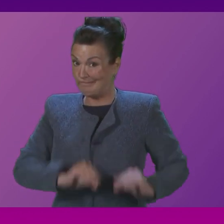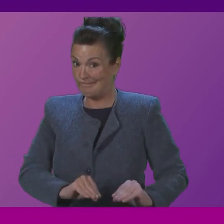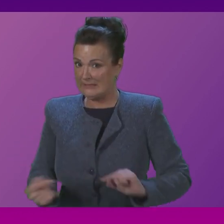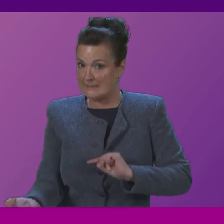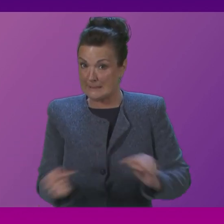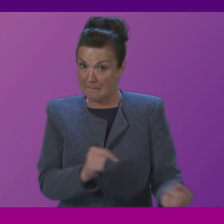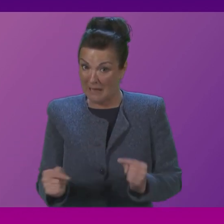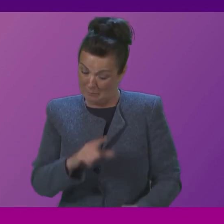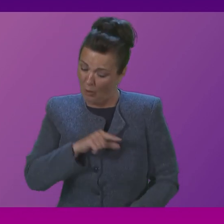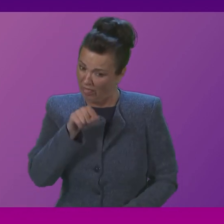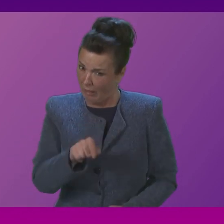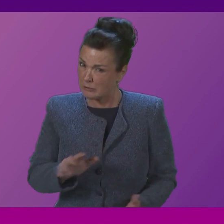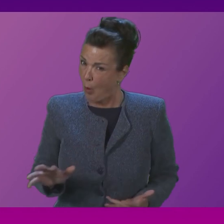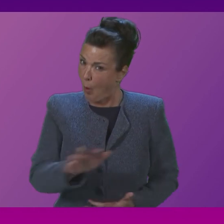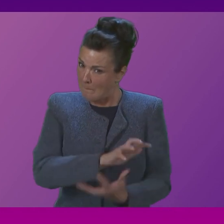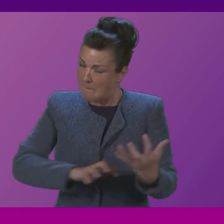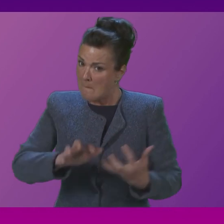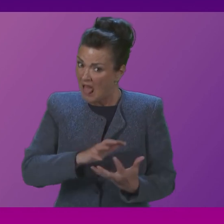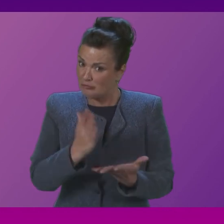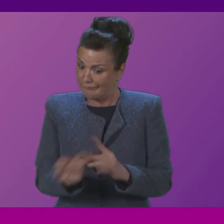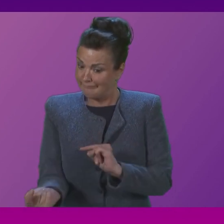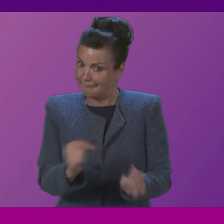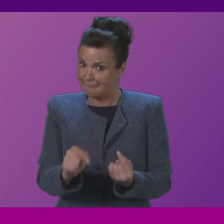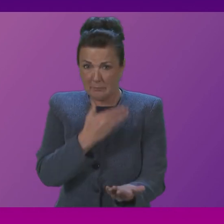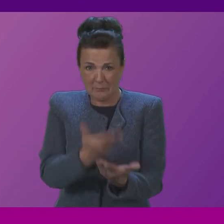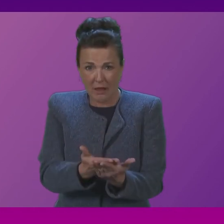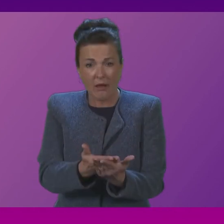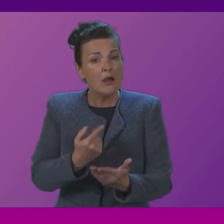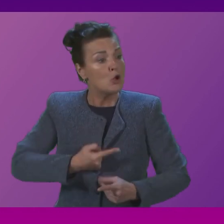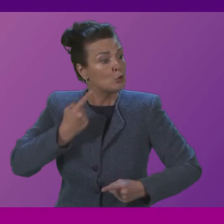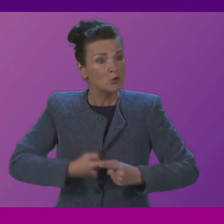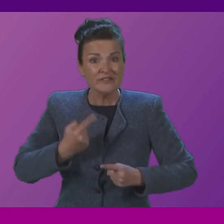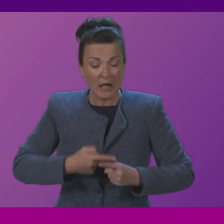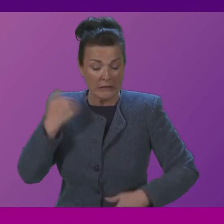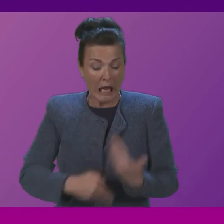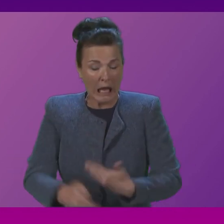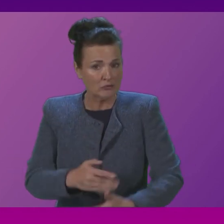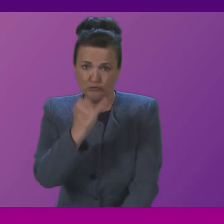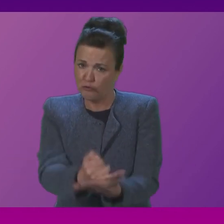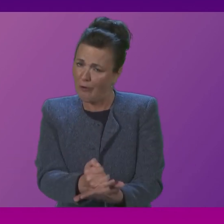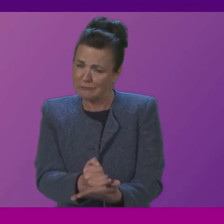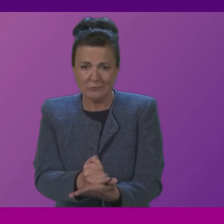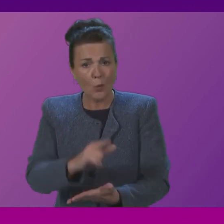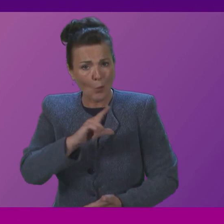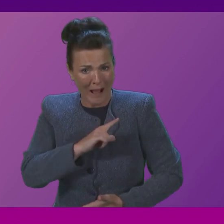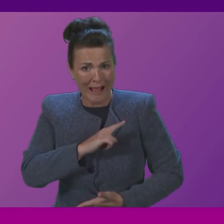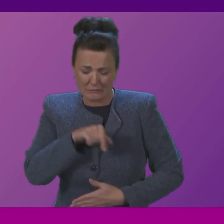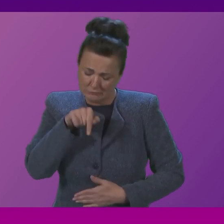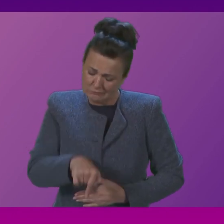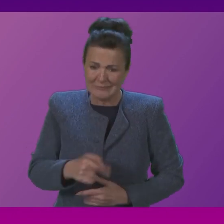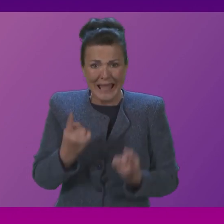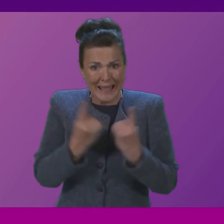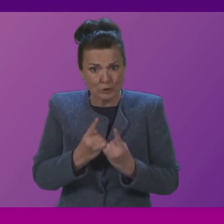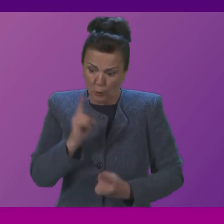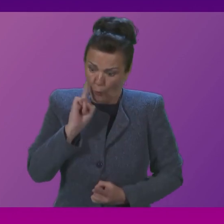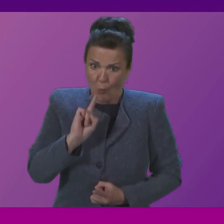very complex and contentious bill rushing this legislation presiding officer is wrong when fundamental issues of